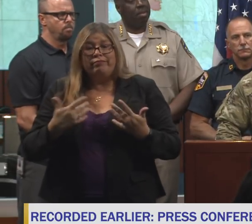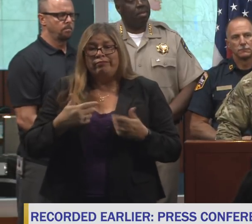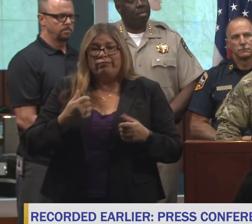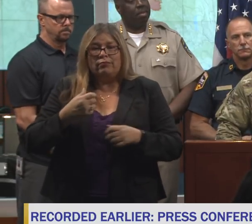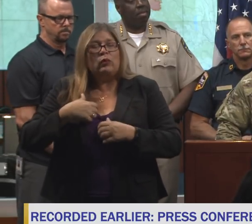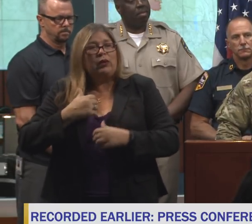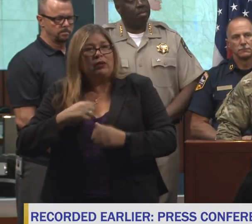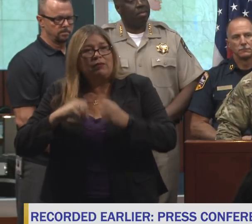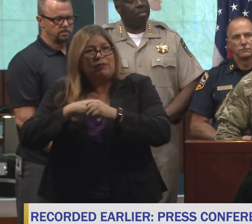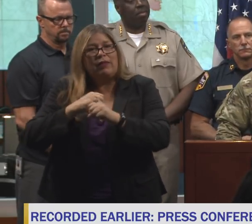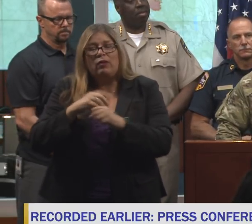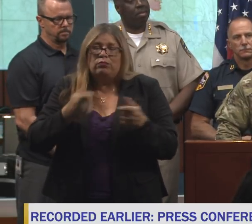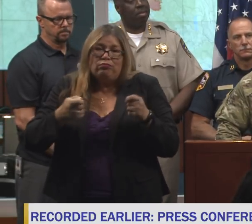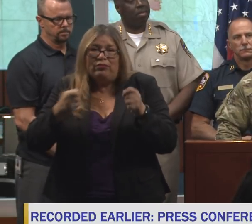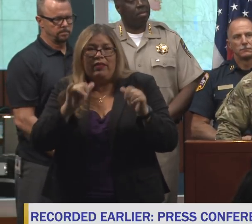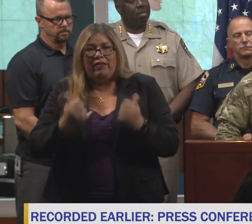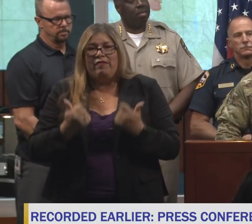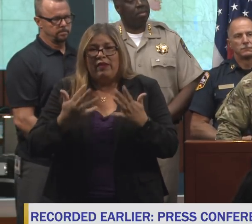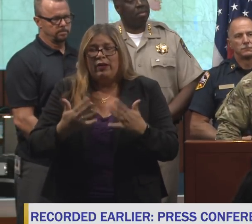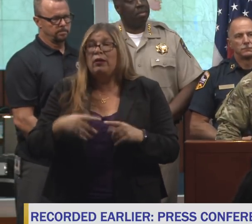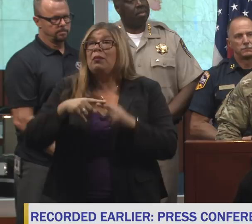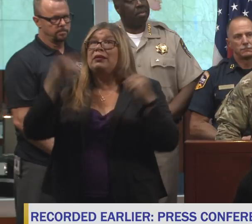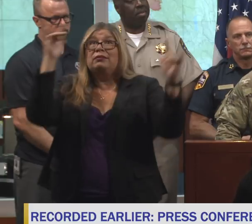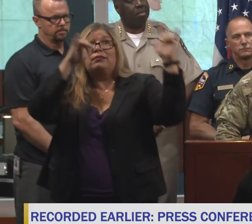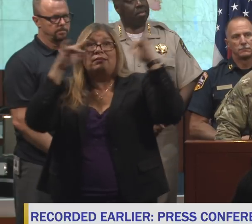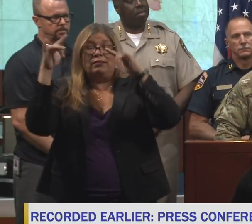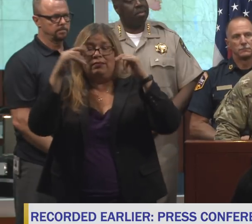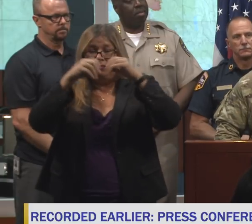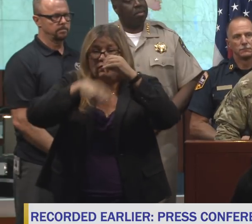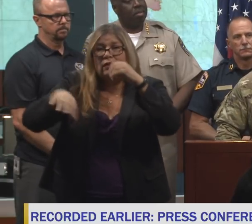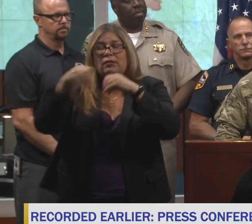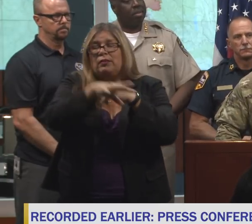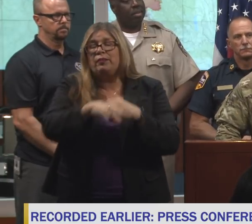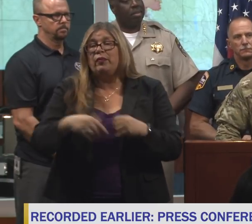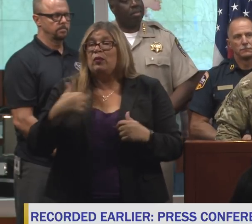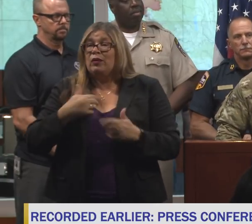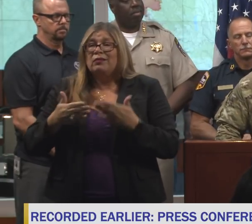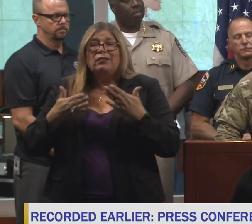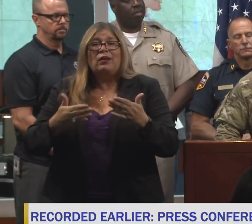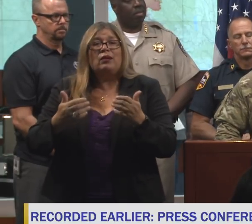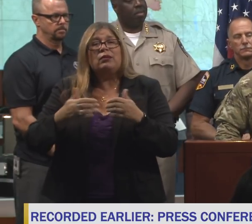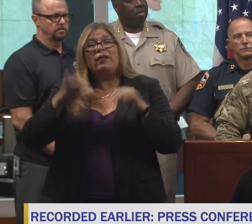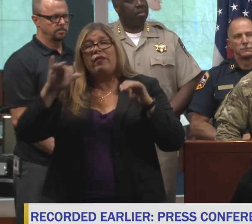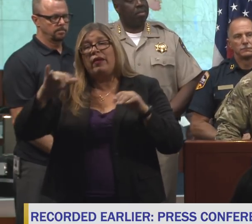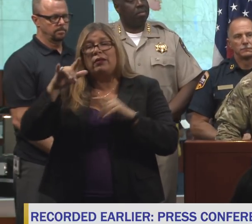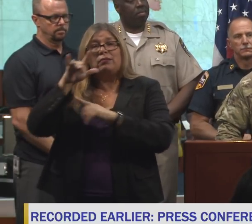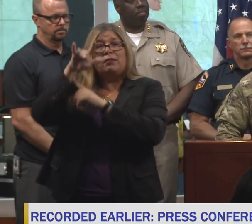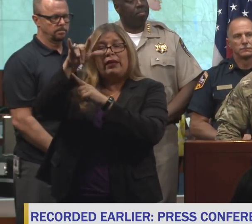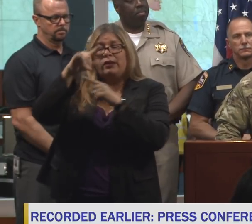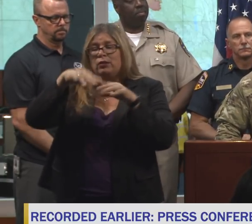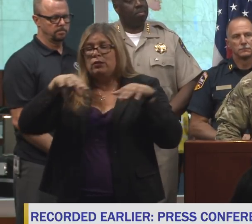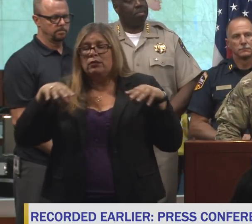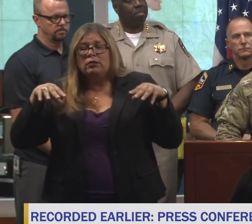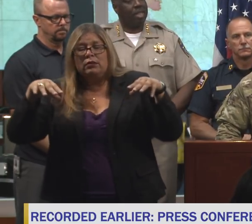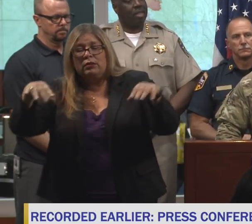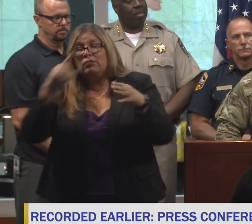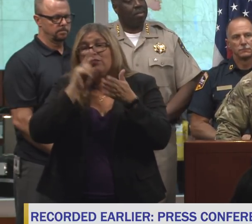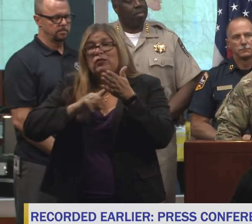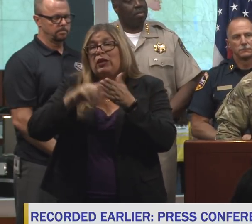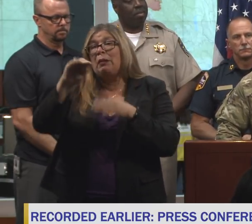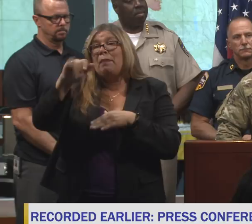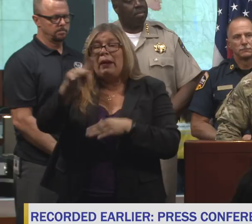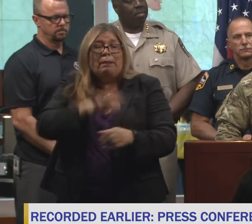We're providing manned and unmanned surveillance systems to assist CAL FIRE with fire mapping and to assist OES and FEMA